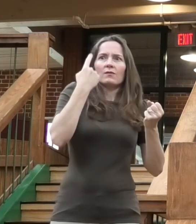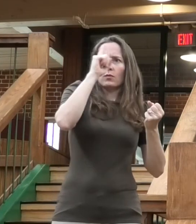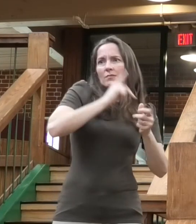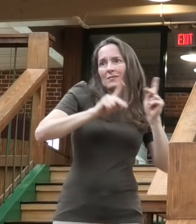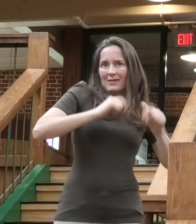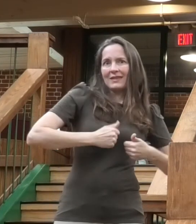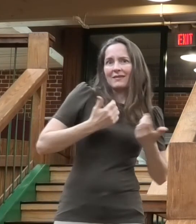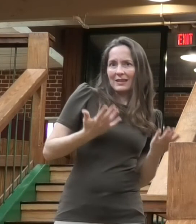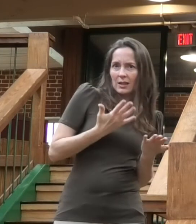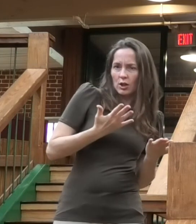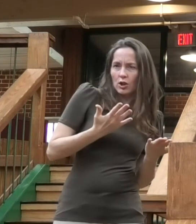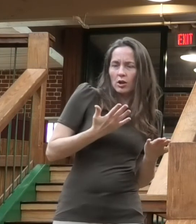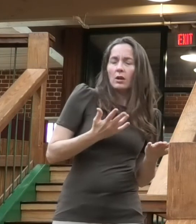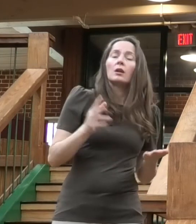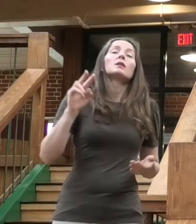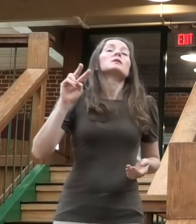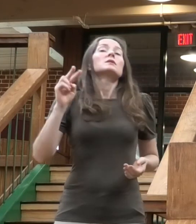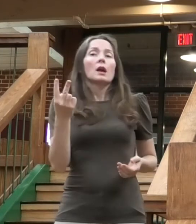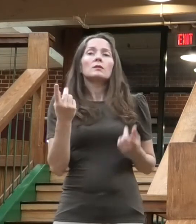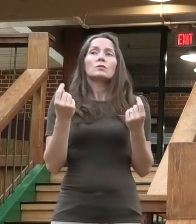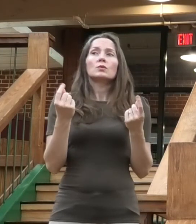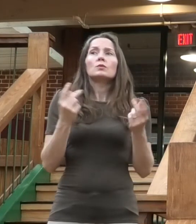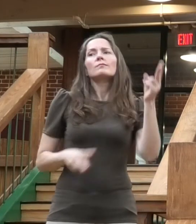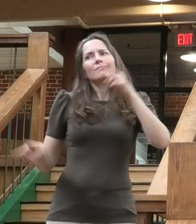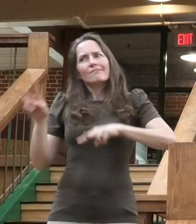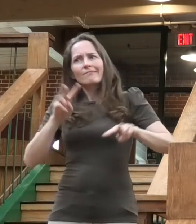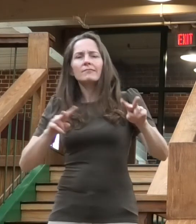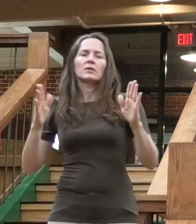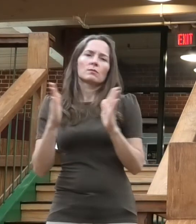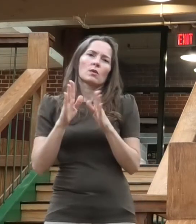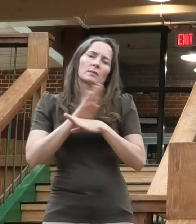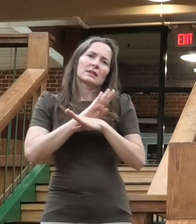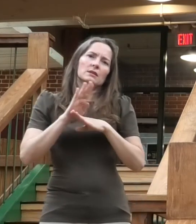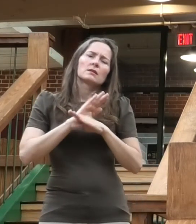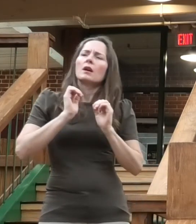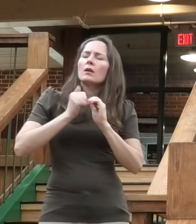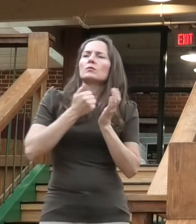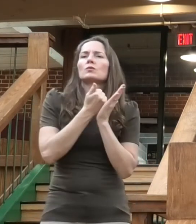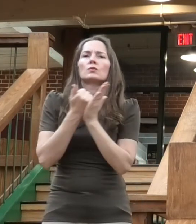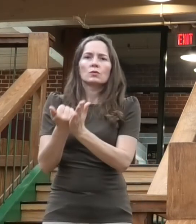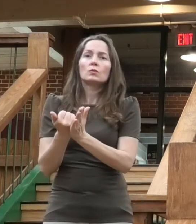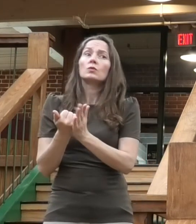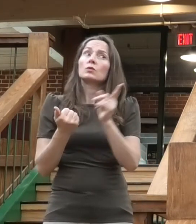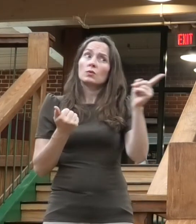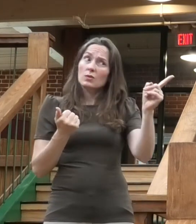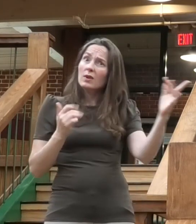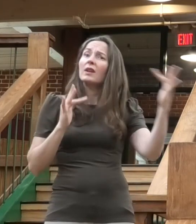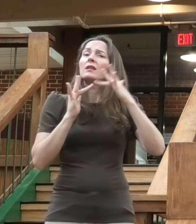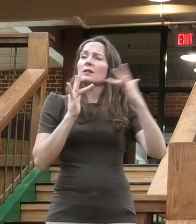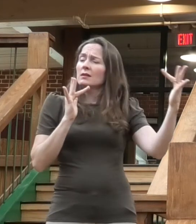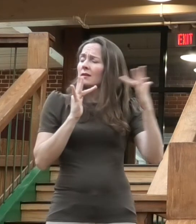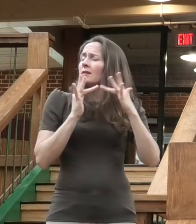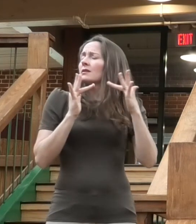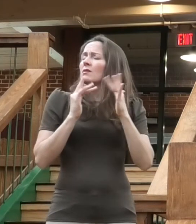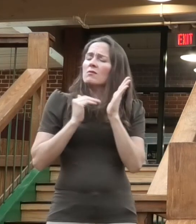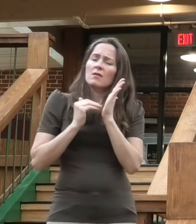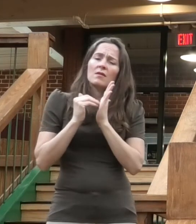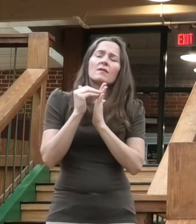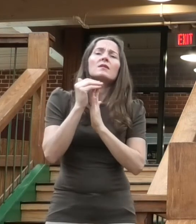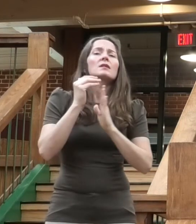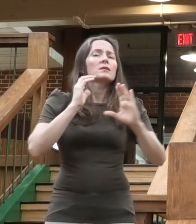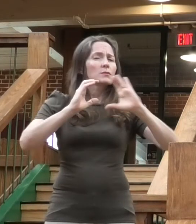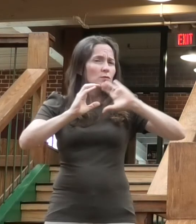small business. They did that by reaching out very early and often with communication and cooperation